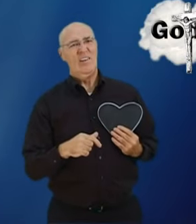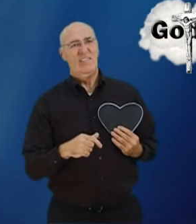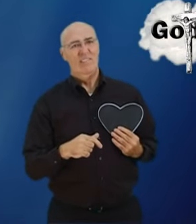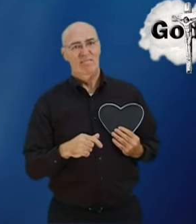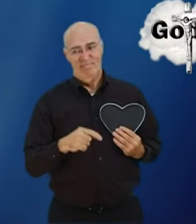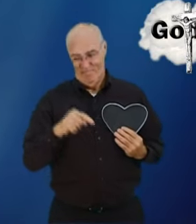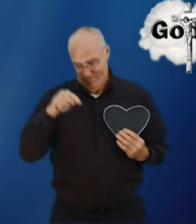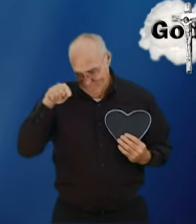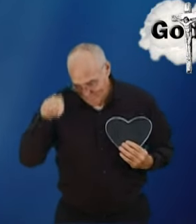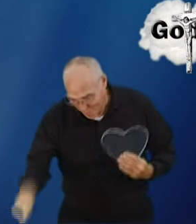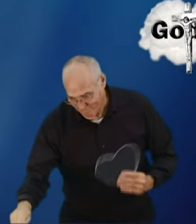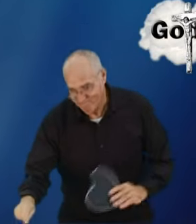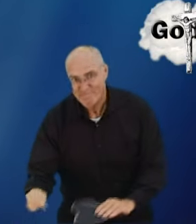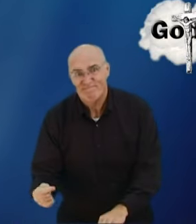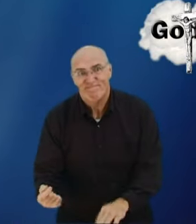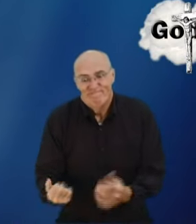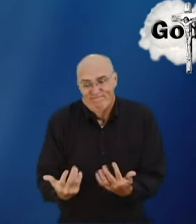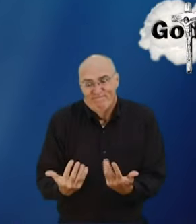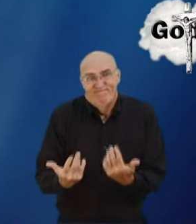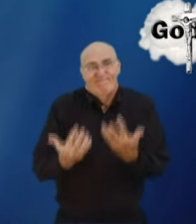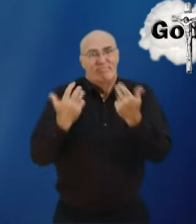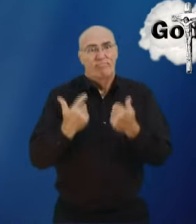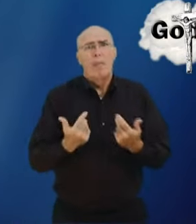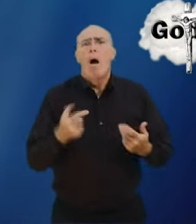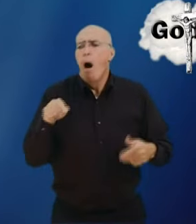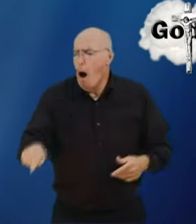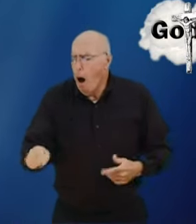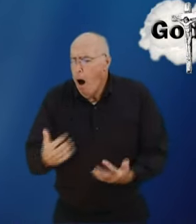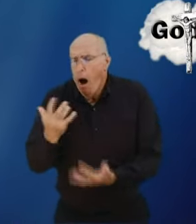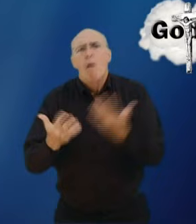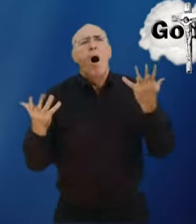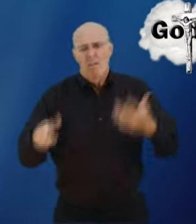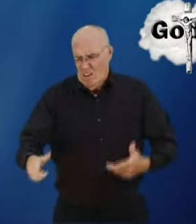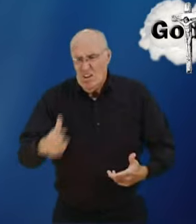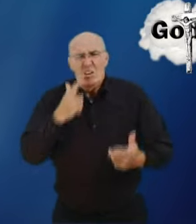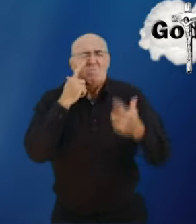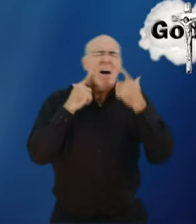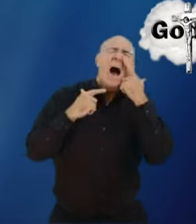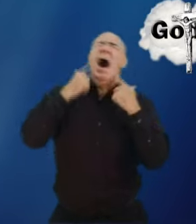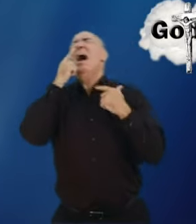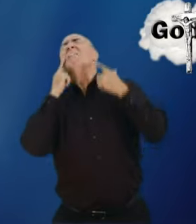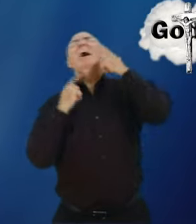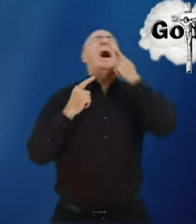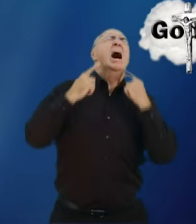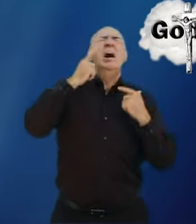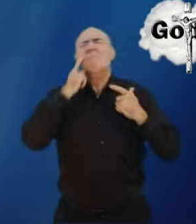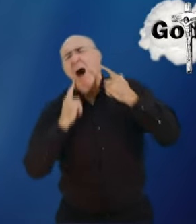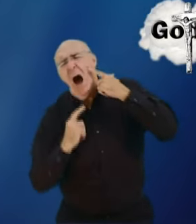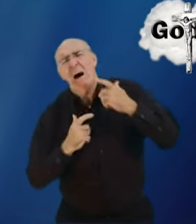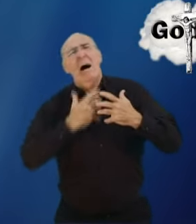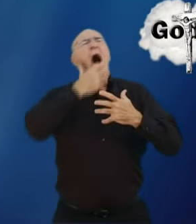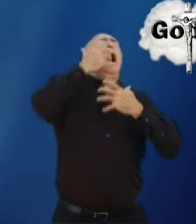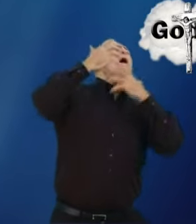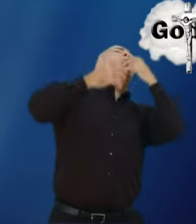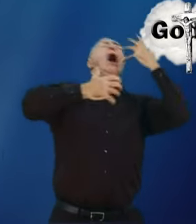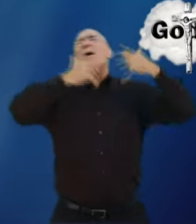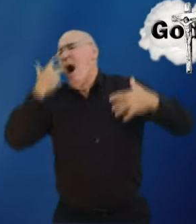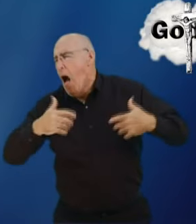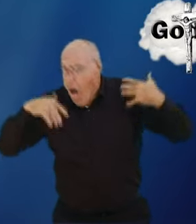of your sins of your wrong so that you will not go to the place of hell so that you will not